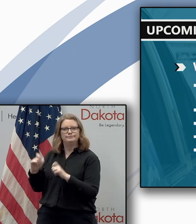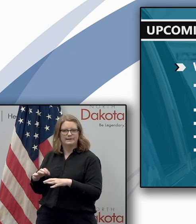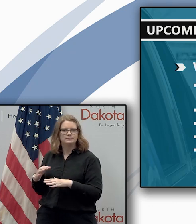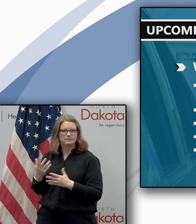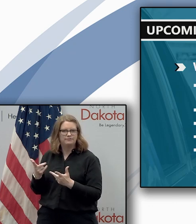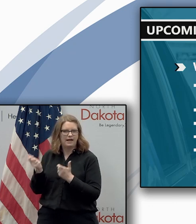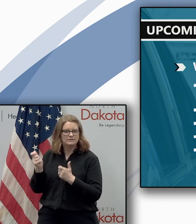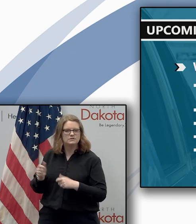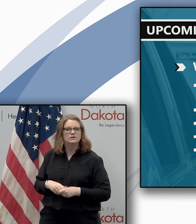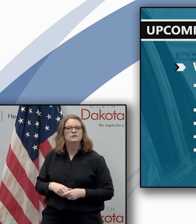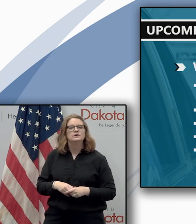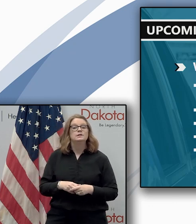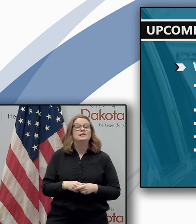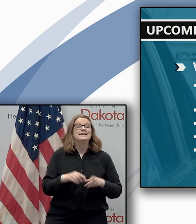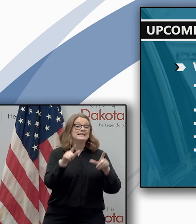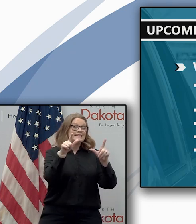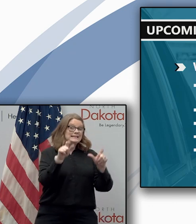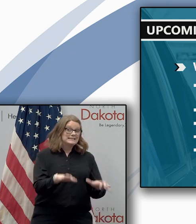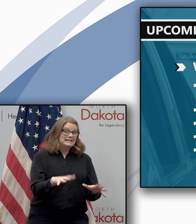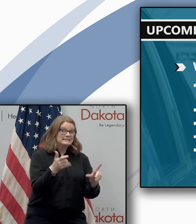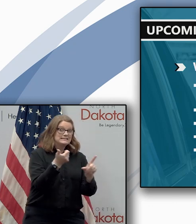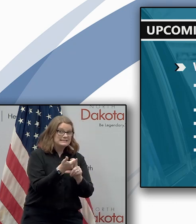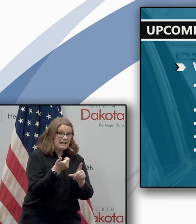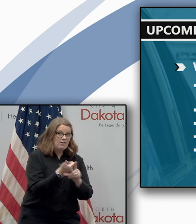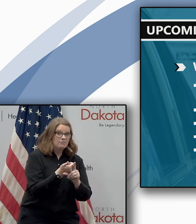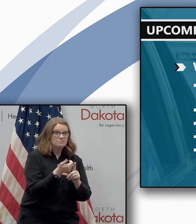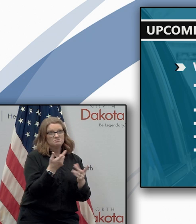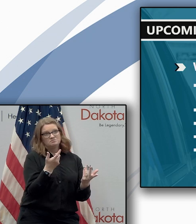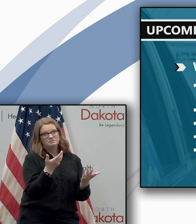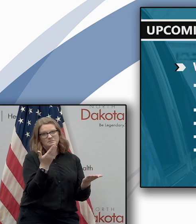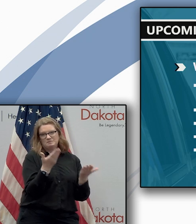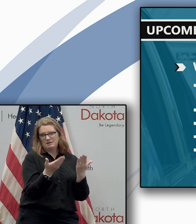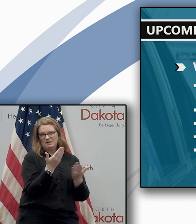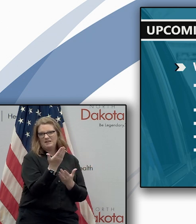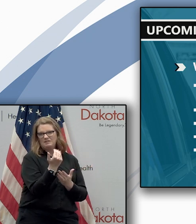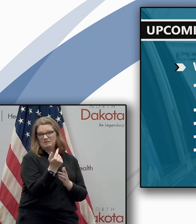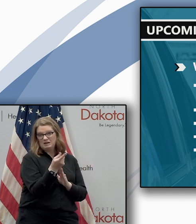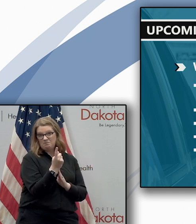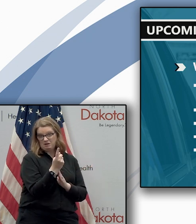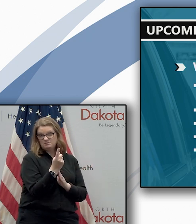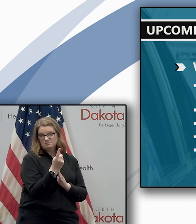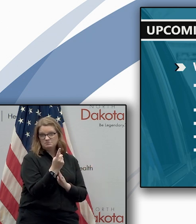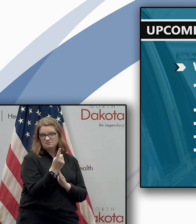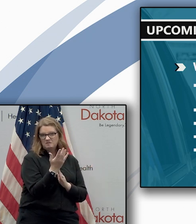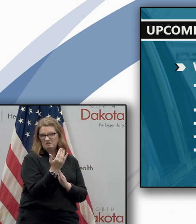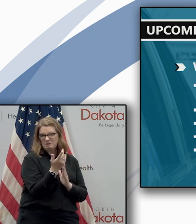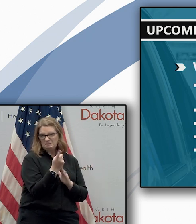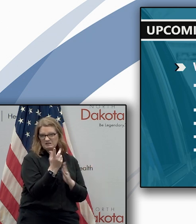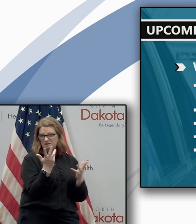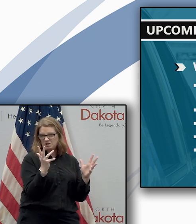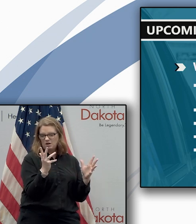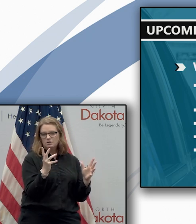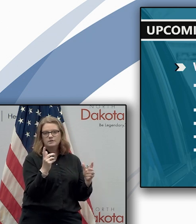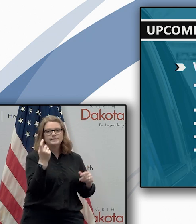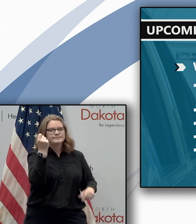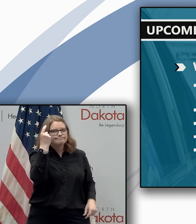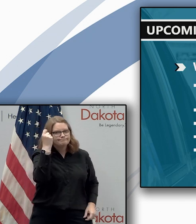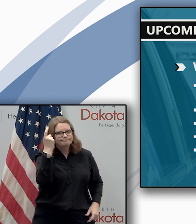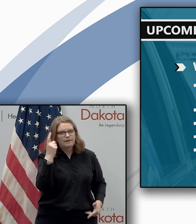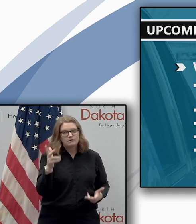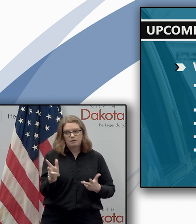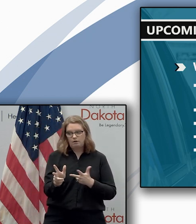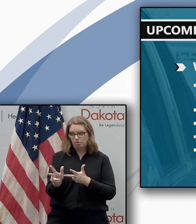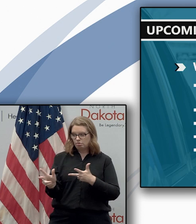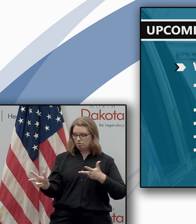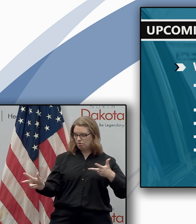the the testing itself uh will should only take uh 15 minutes uh but it is uh the wait time may be